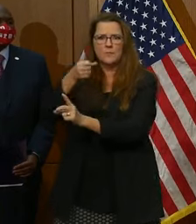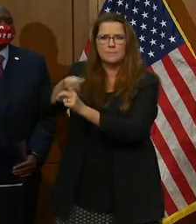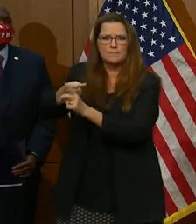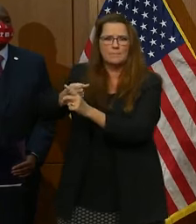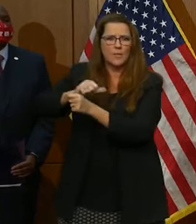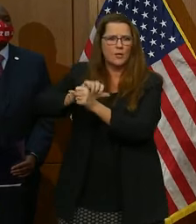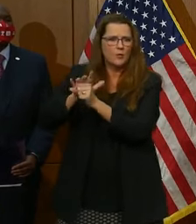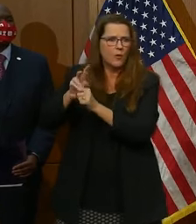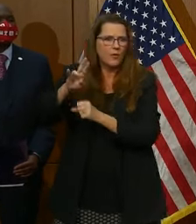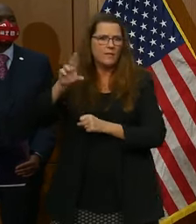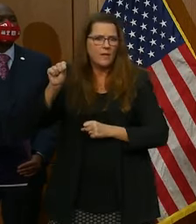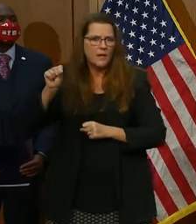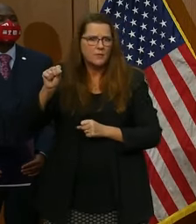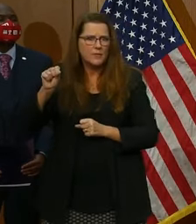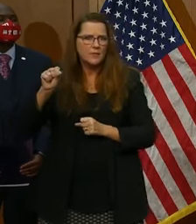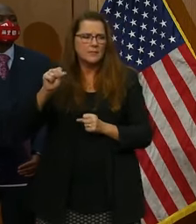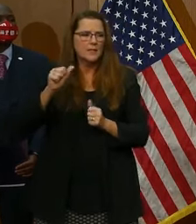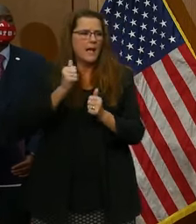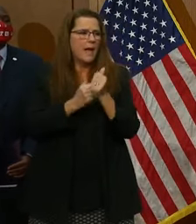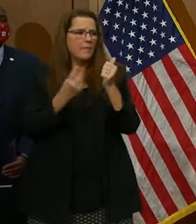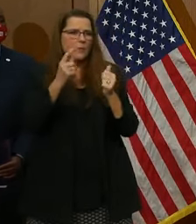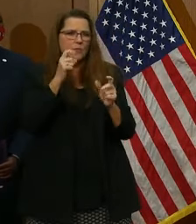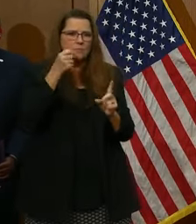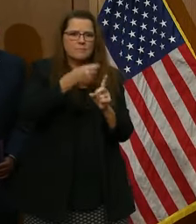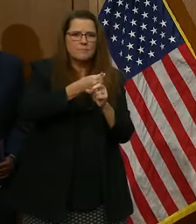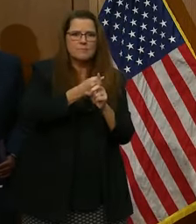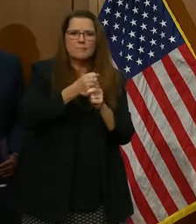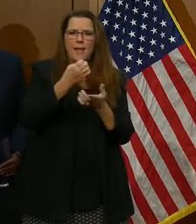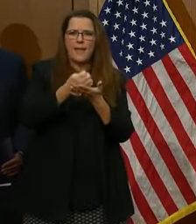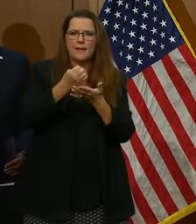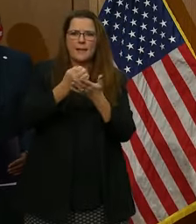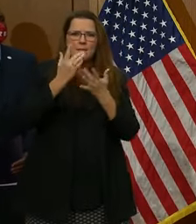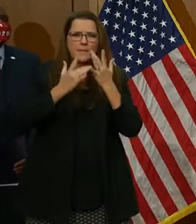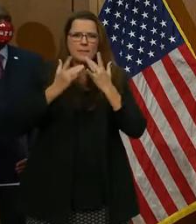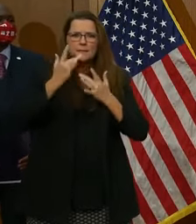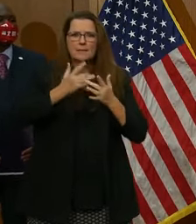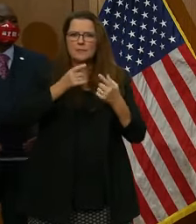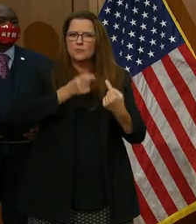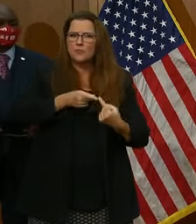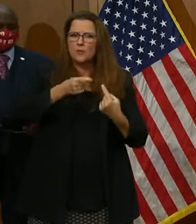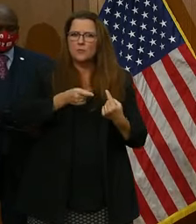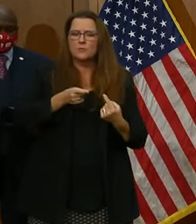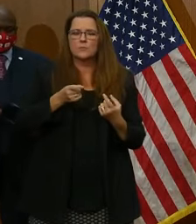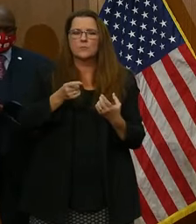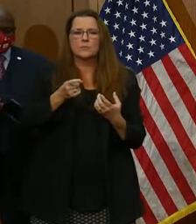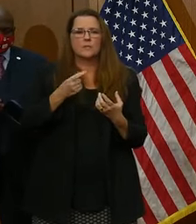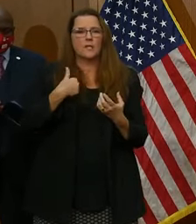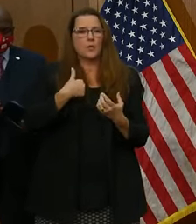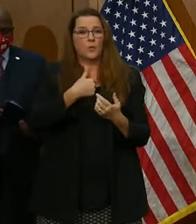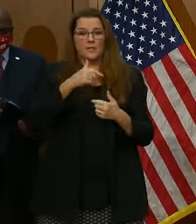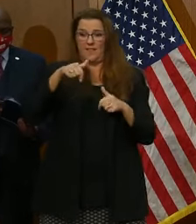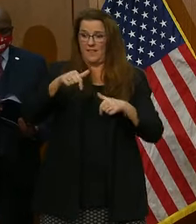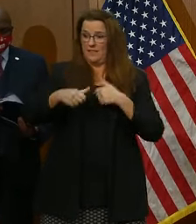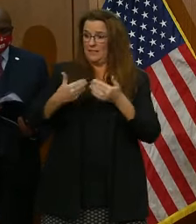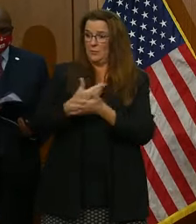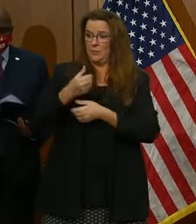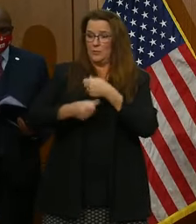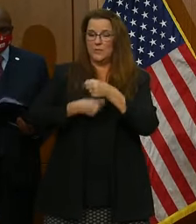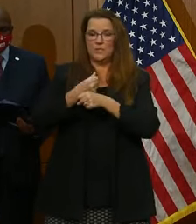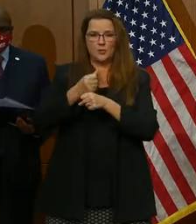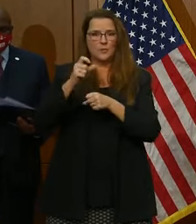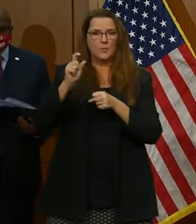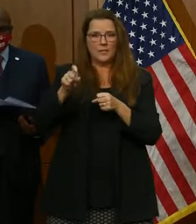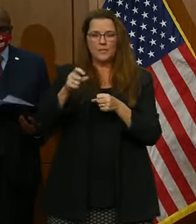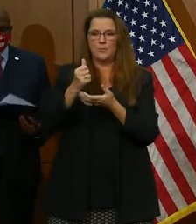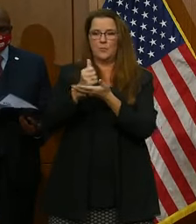everyone that has been affected by economic struggles, and we all need to help each other make this new year a healthy, positive, and